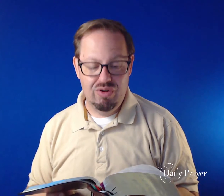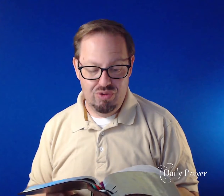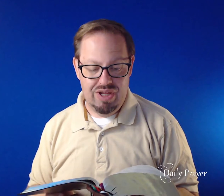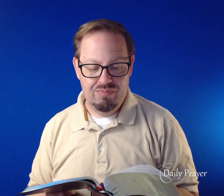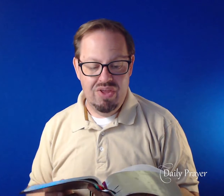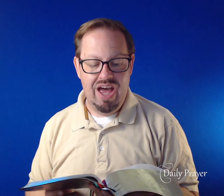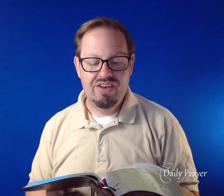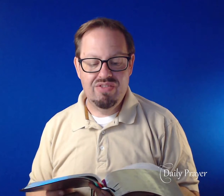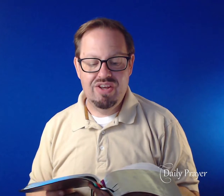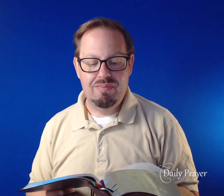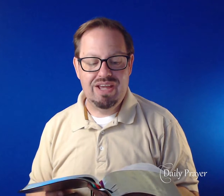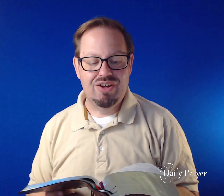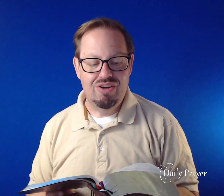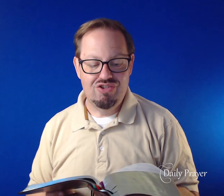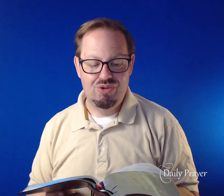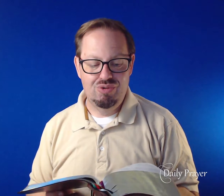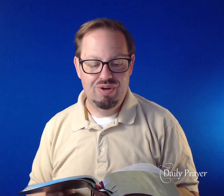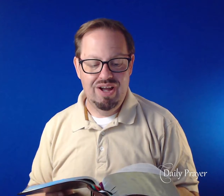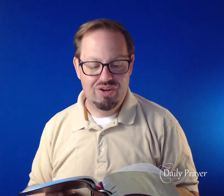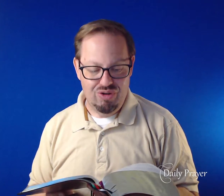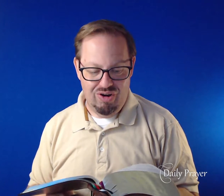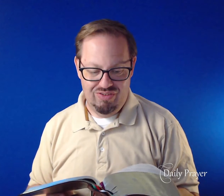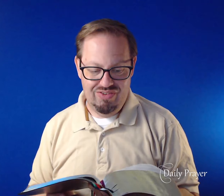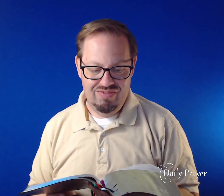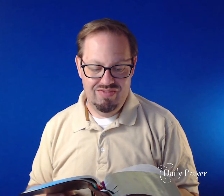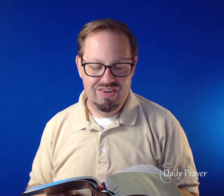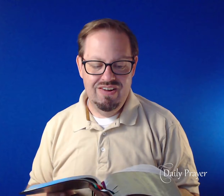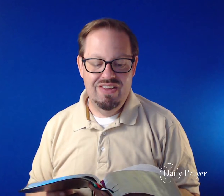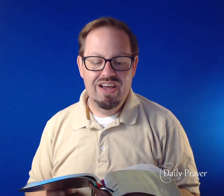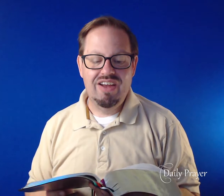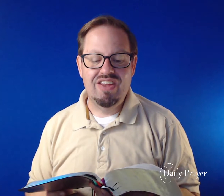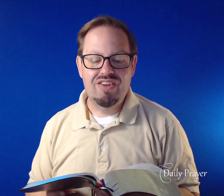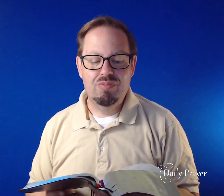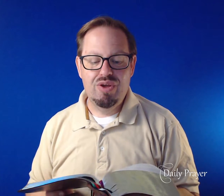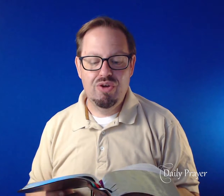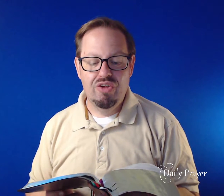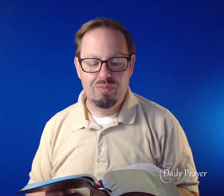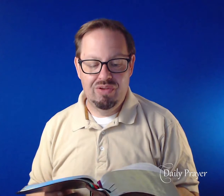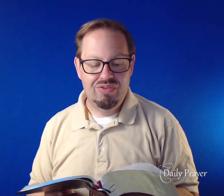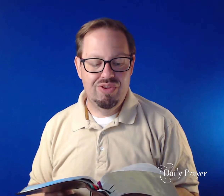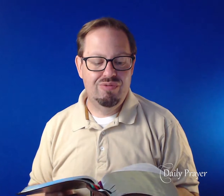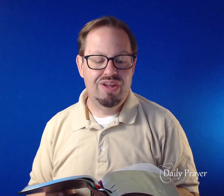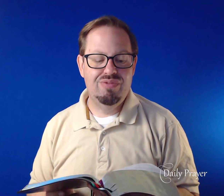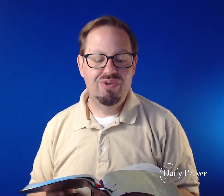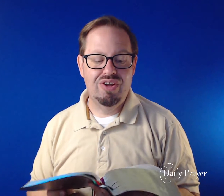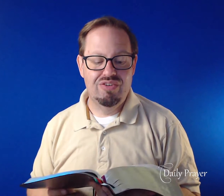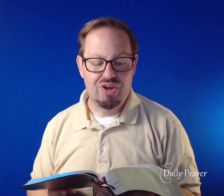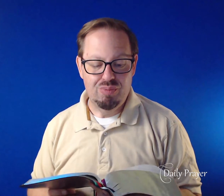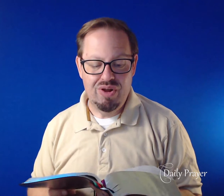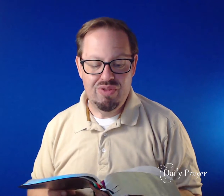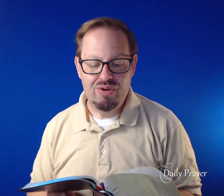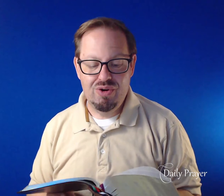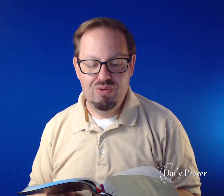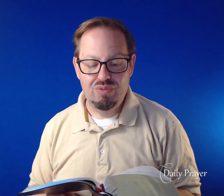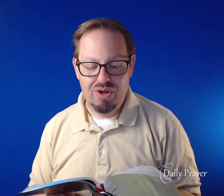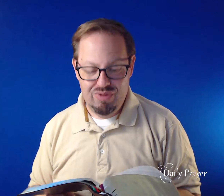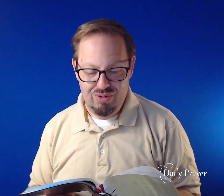are doing, and that he may encourage you and your hearts. I sent him with Onesimus, the faithful and dear brother, who is one of you.